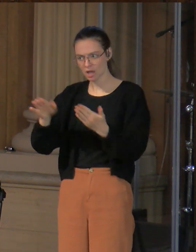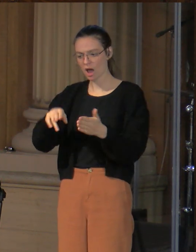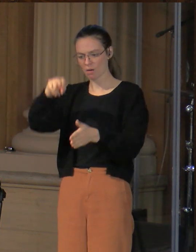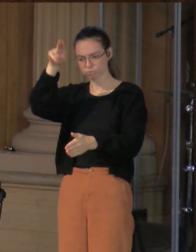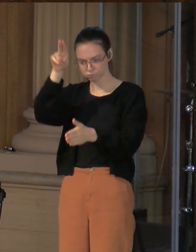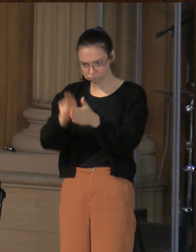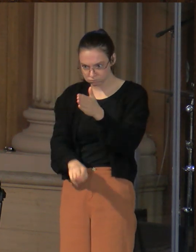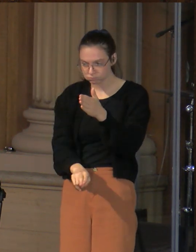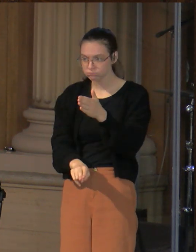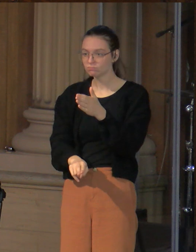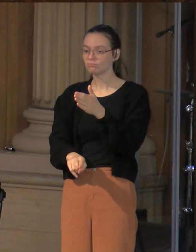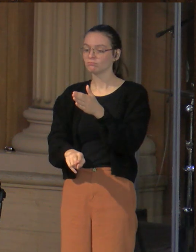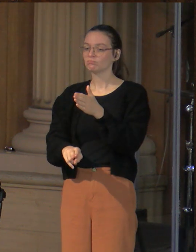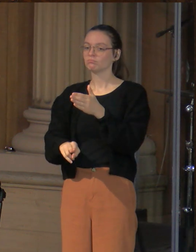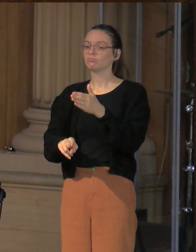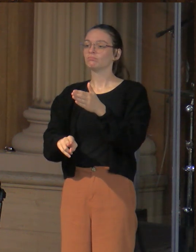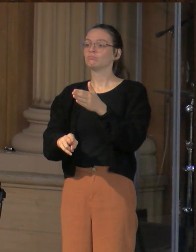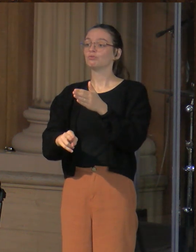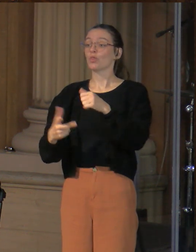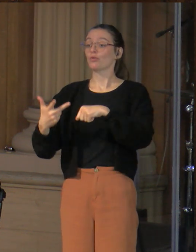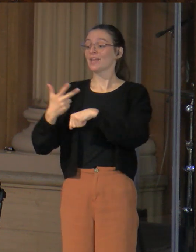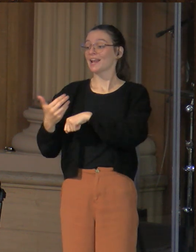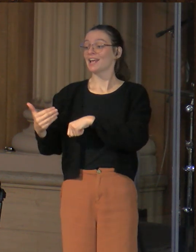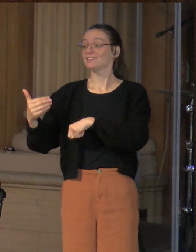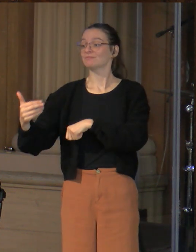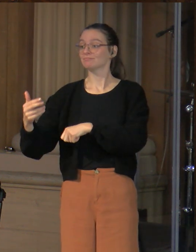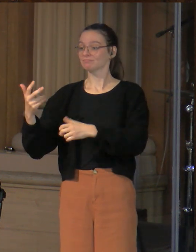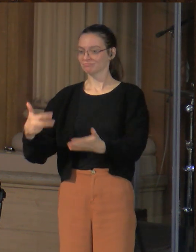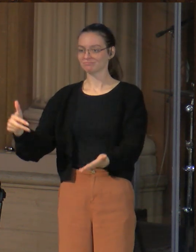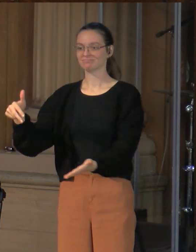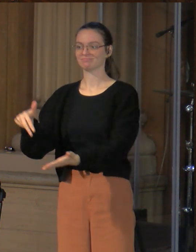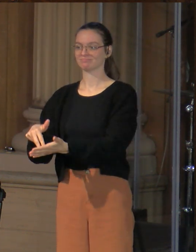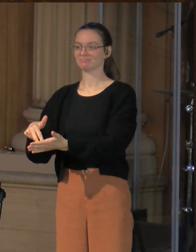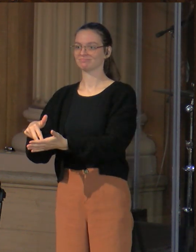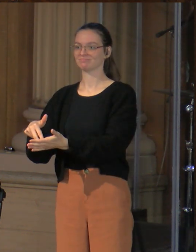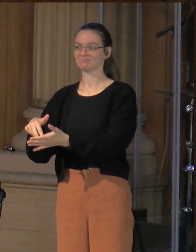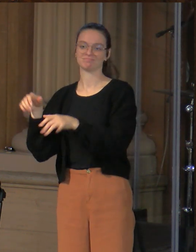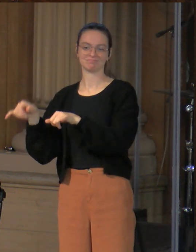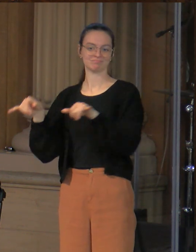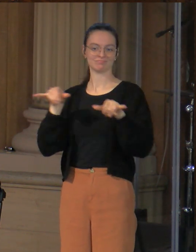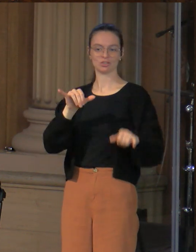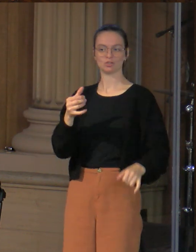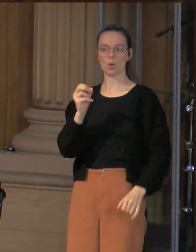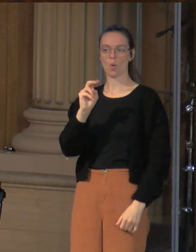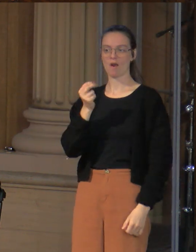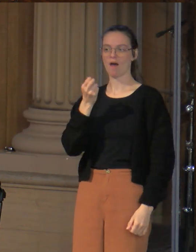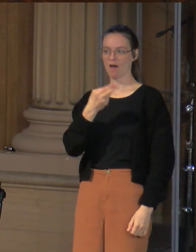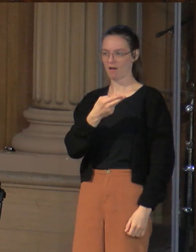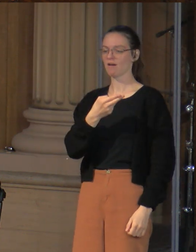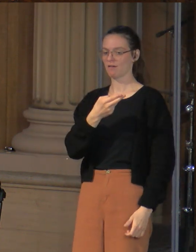and three days later he would rise from the dead, just like God brought Jonah out of his near-death experience.